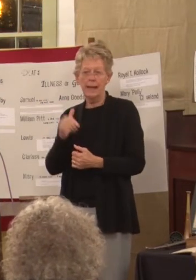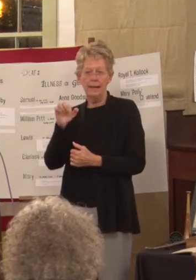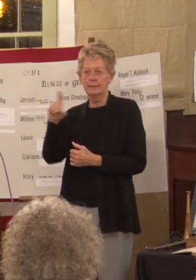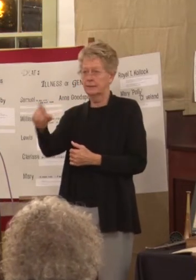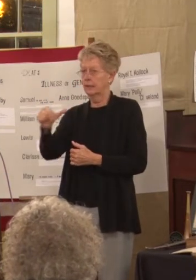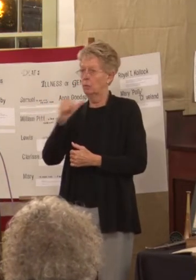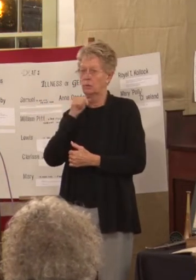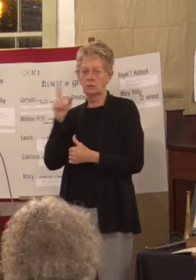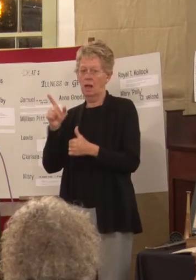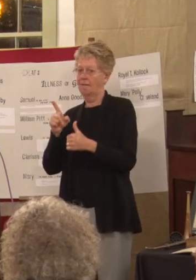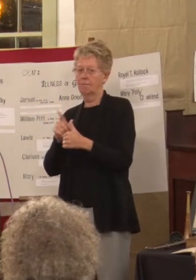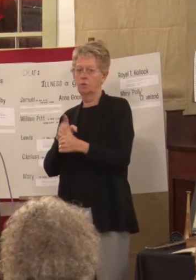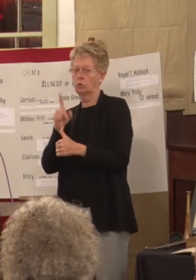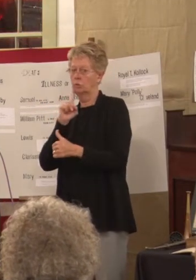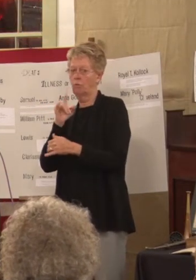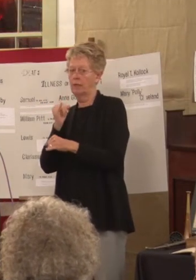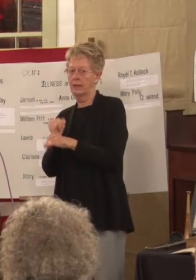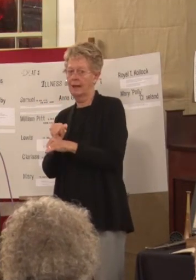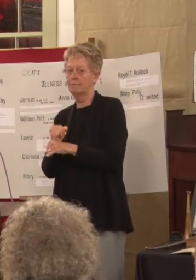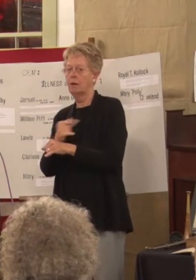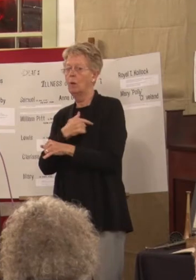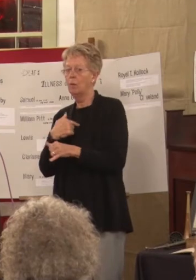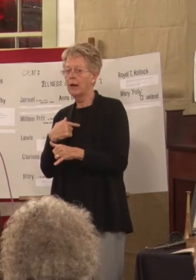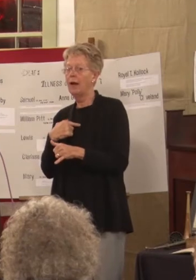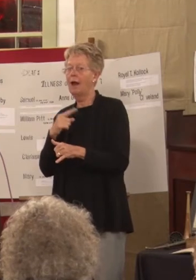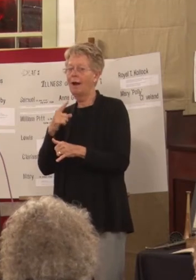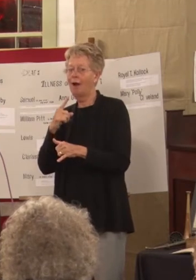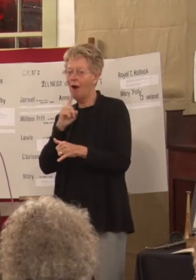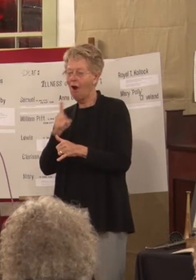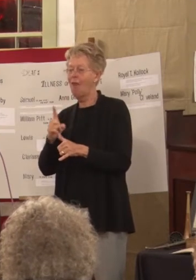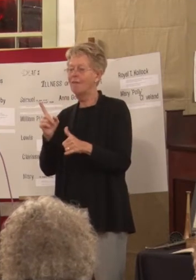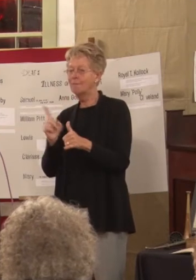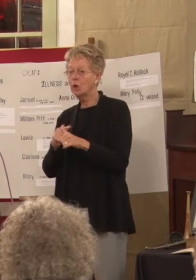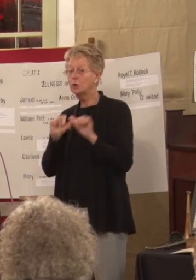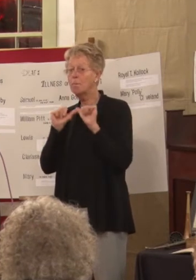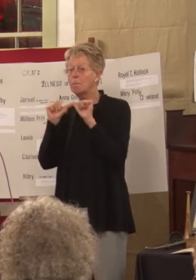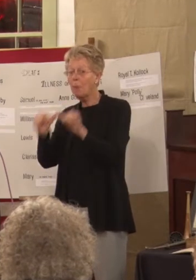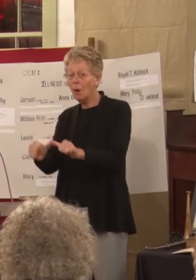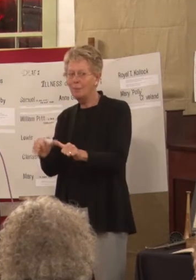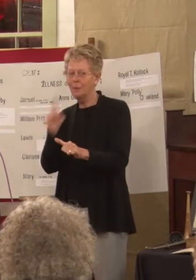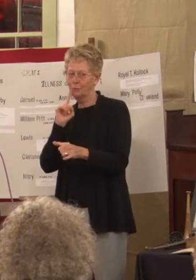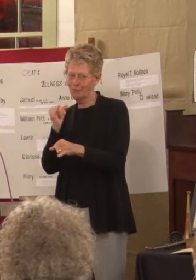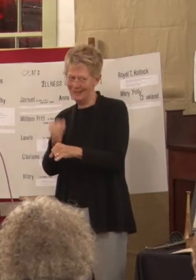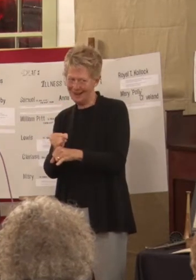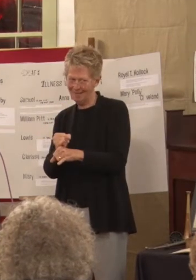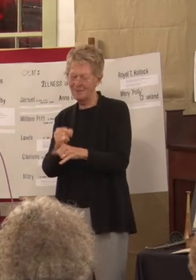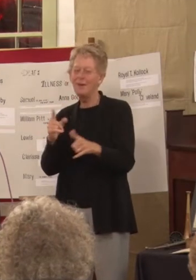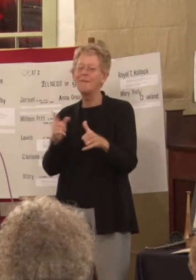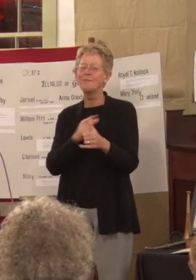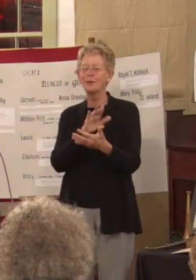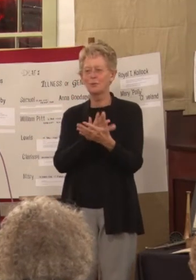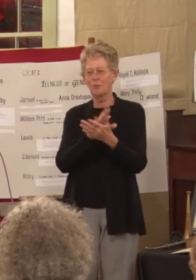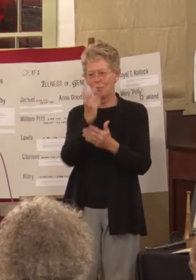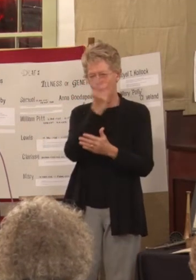school for the deaf. We were the first permanent school for the deaf. The first school was an oral school in Virginia,